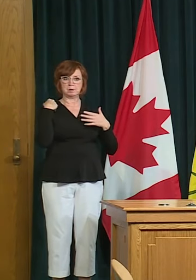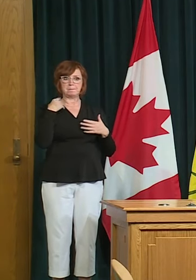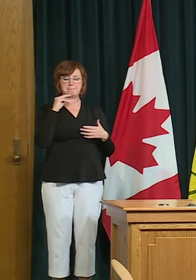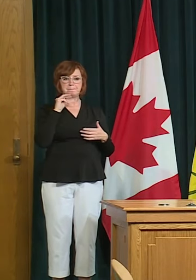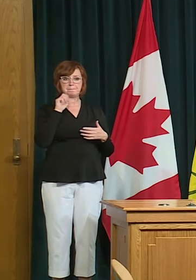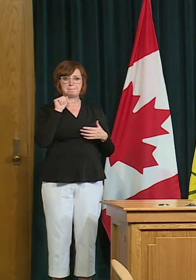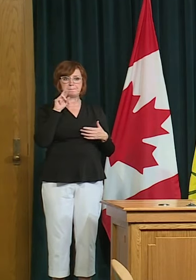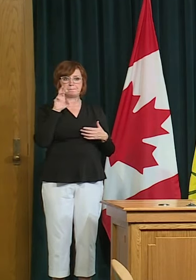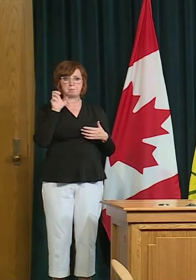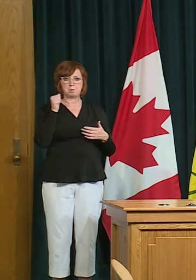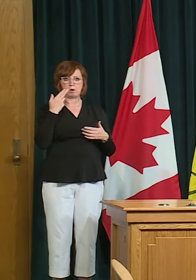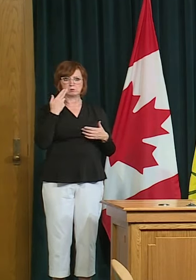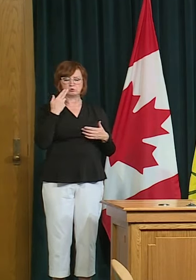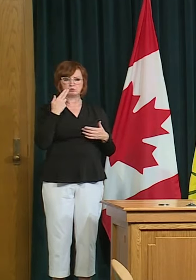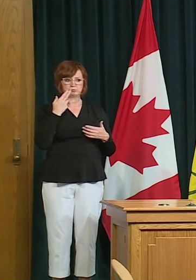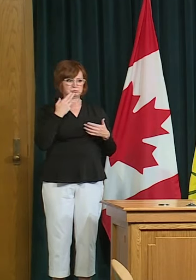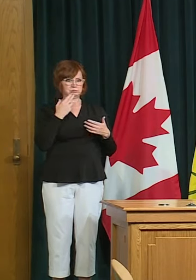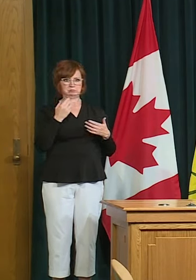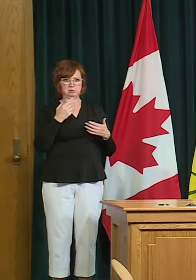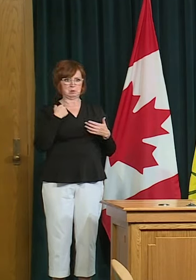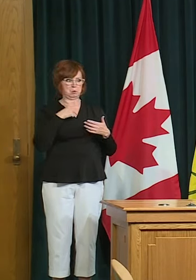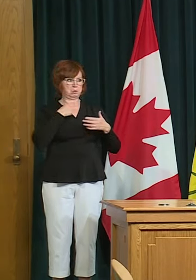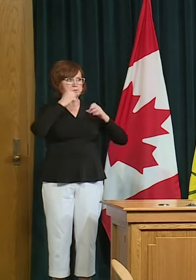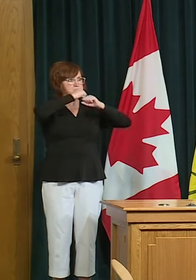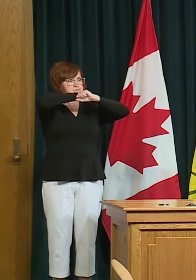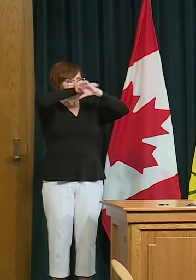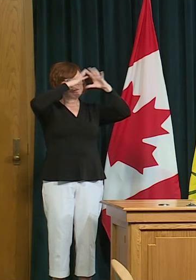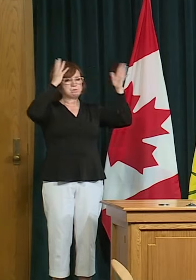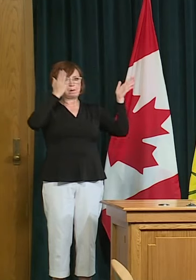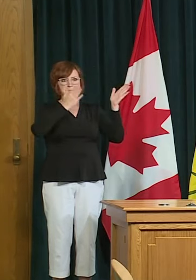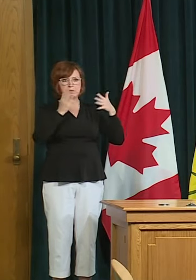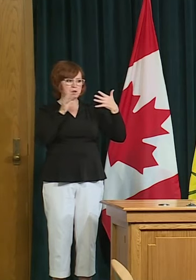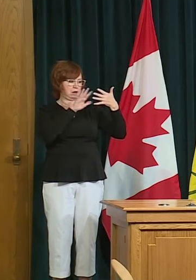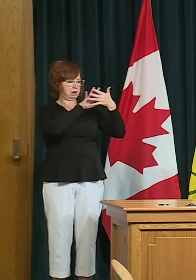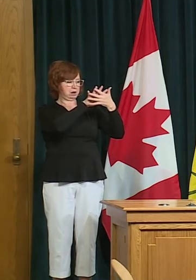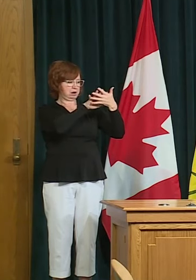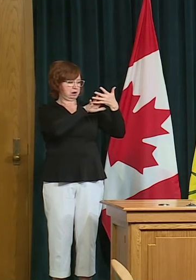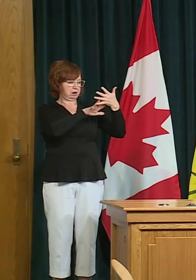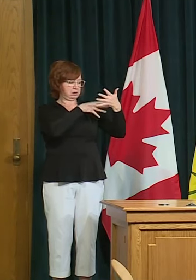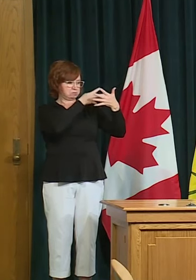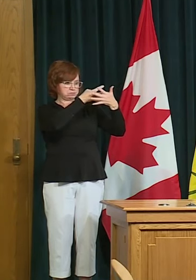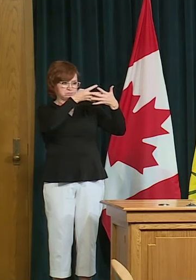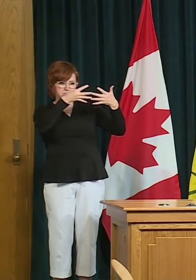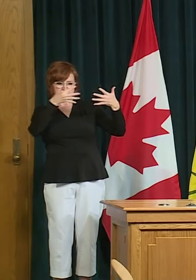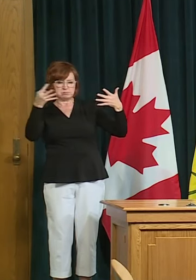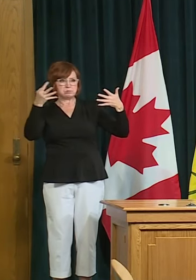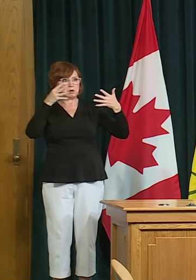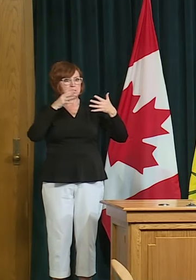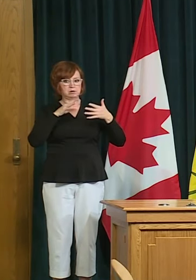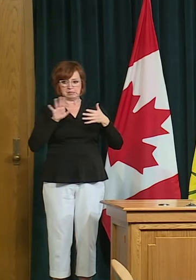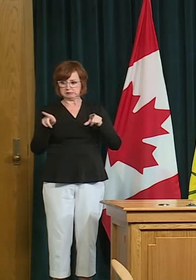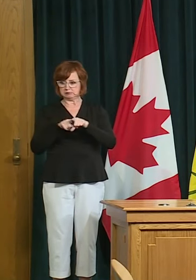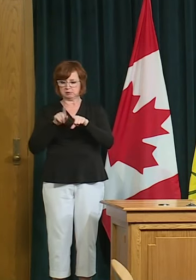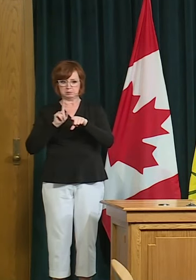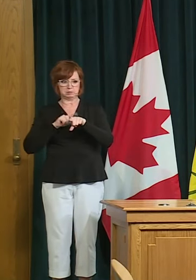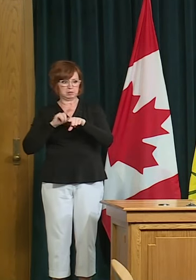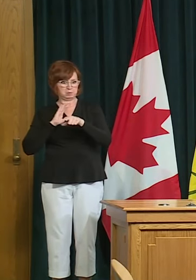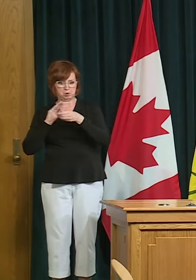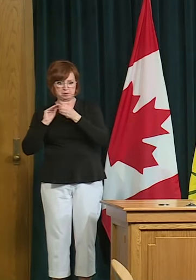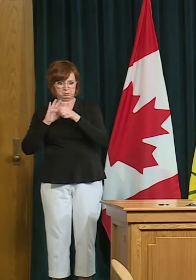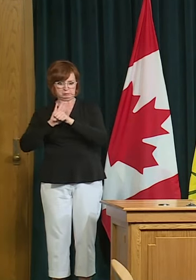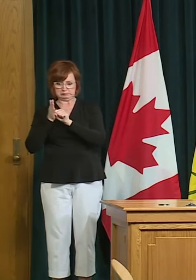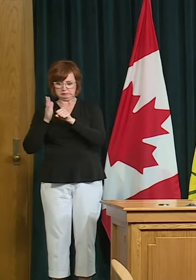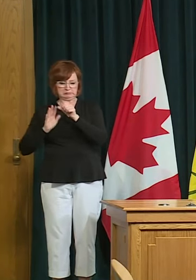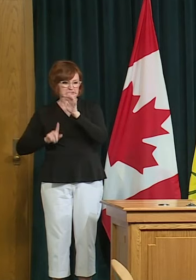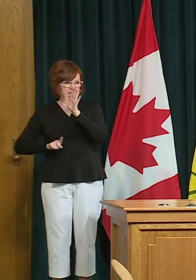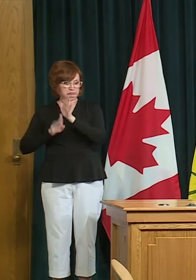up so we had to conceptualize the plan while our case numbers are going up there was a lot of uncertainty we learned a lot over the rest